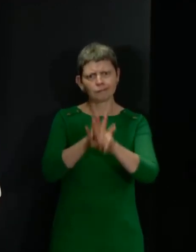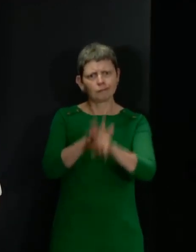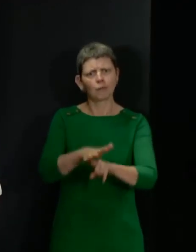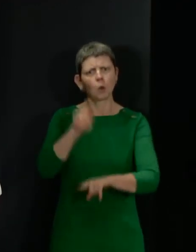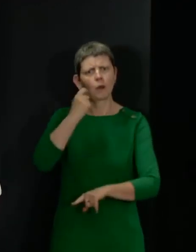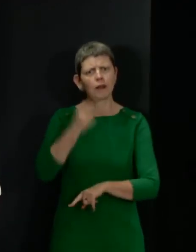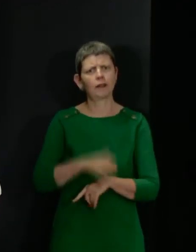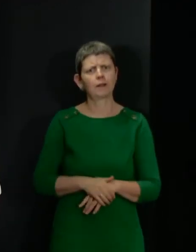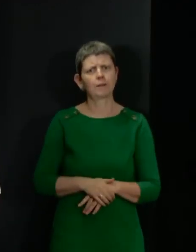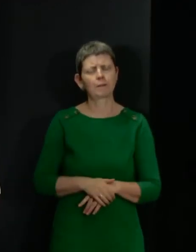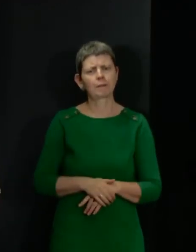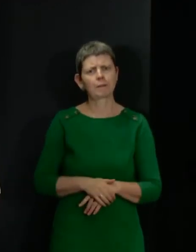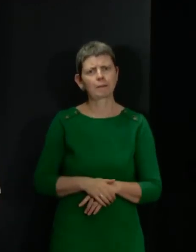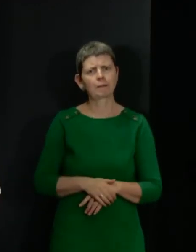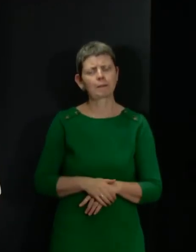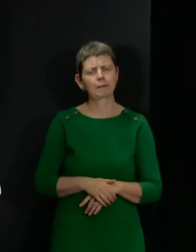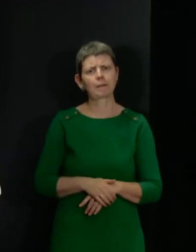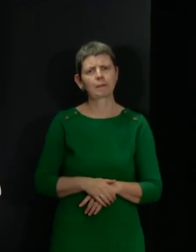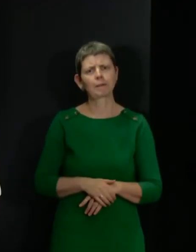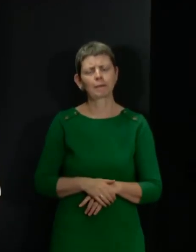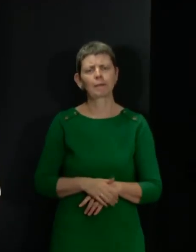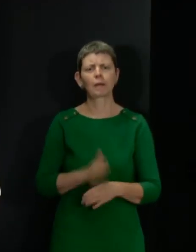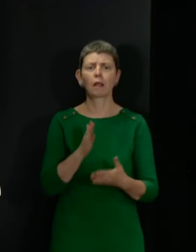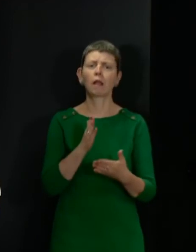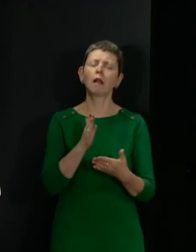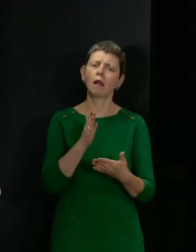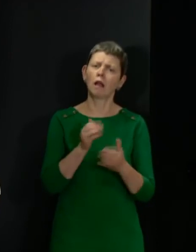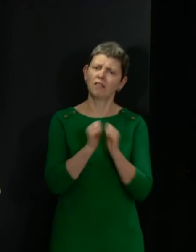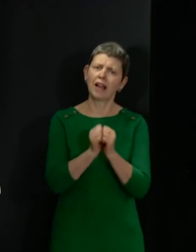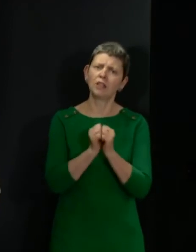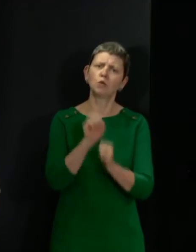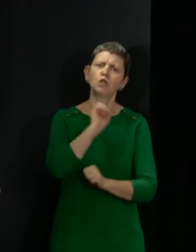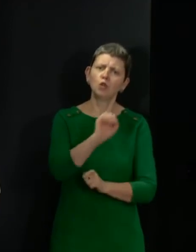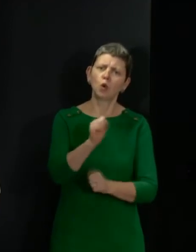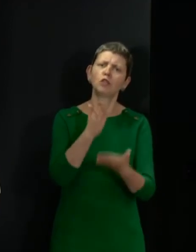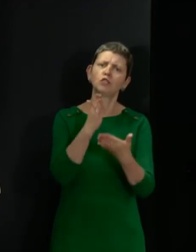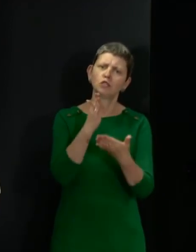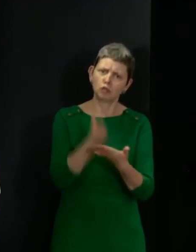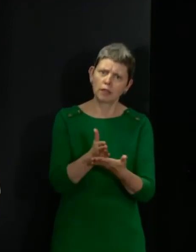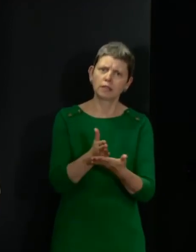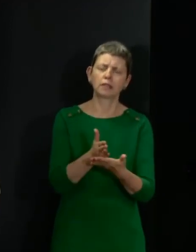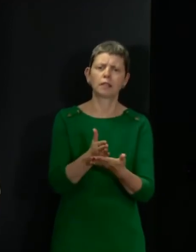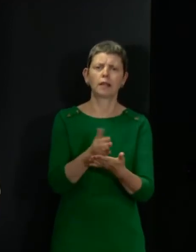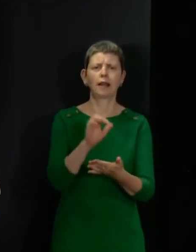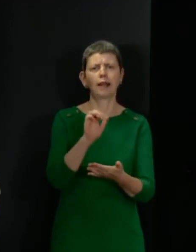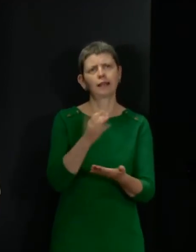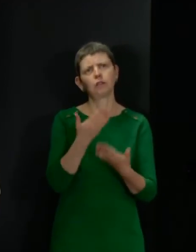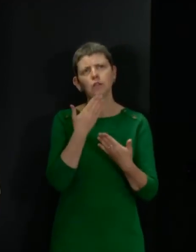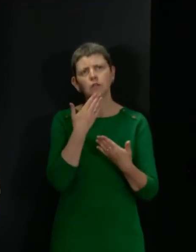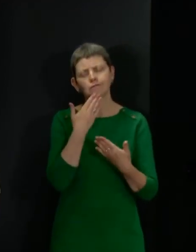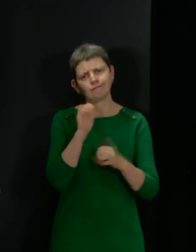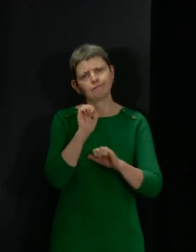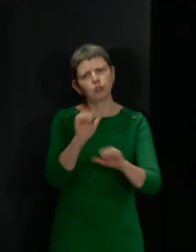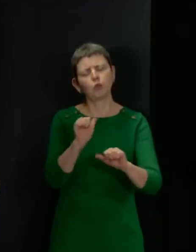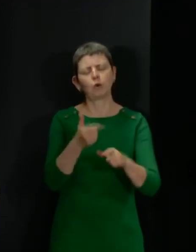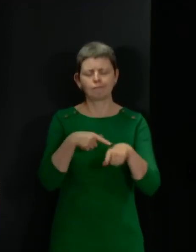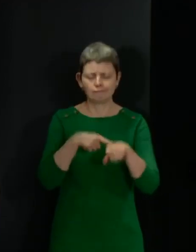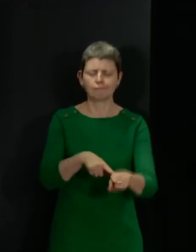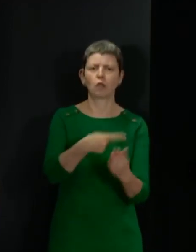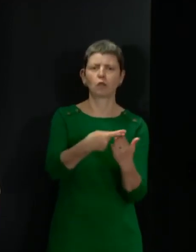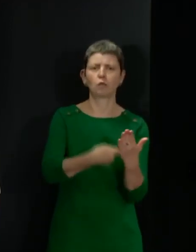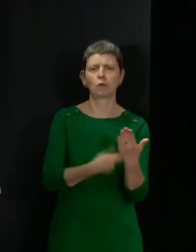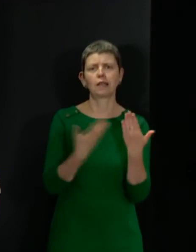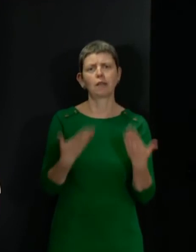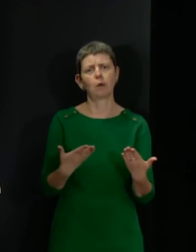the trust of our fellow citizens, and I thank you for your forbearance during these difficult days. Please